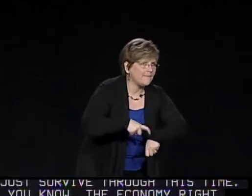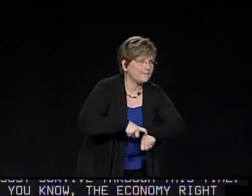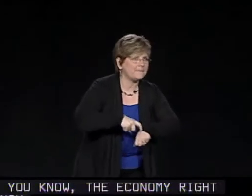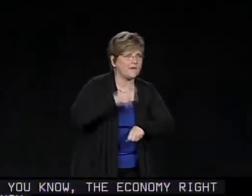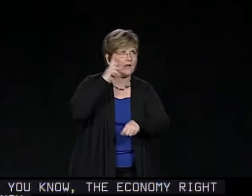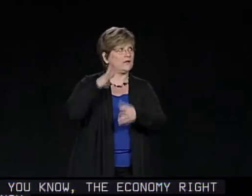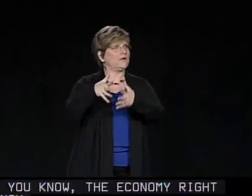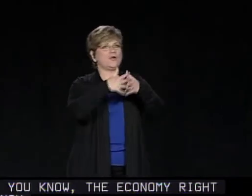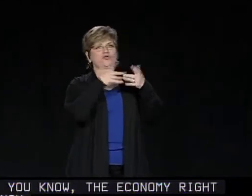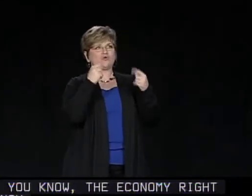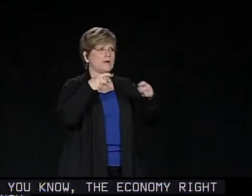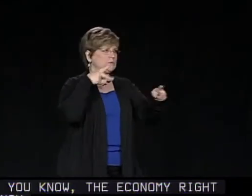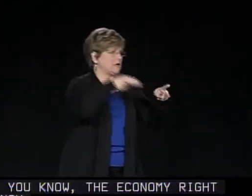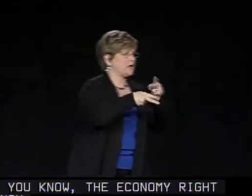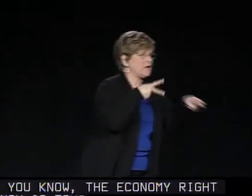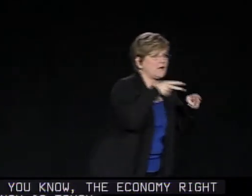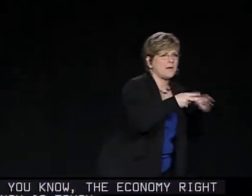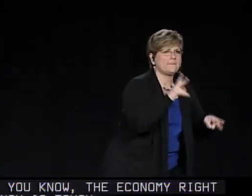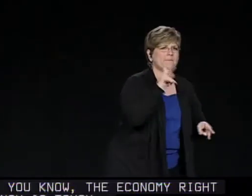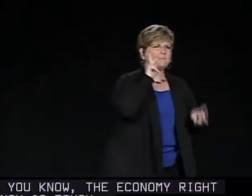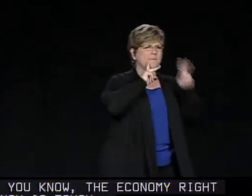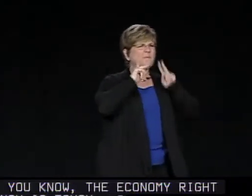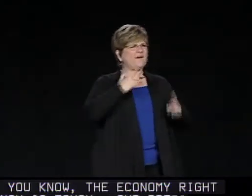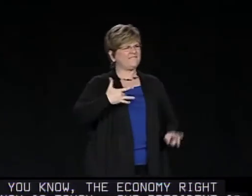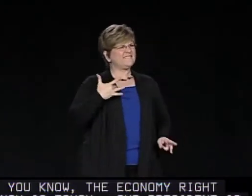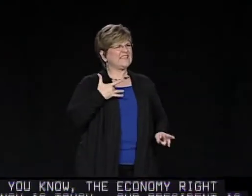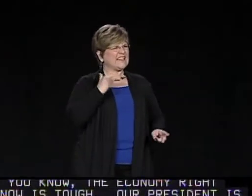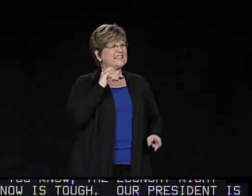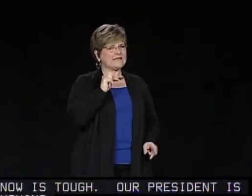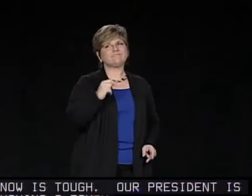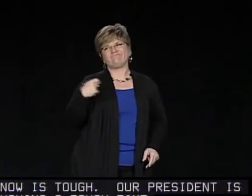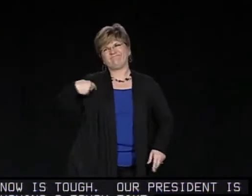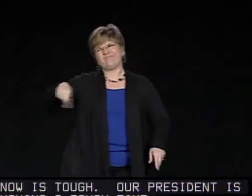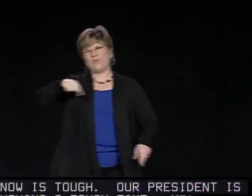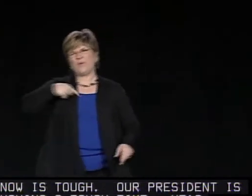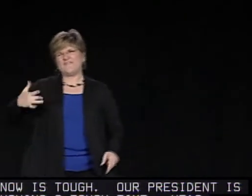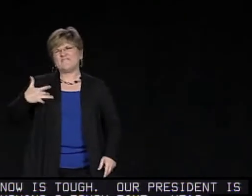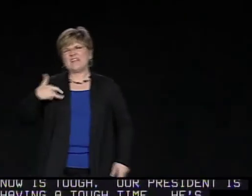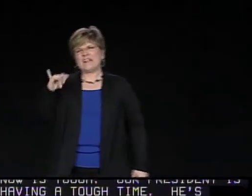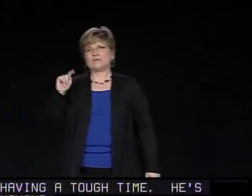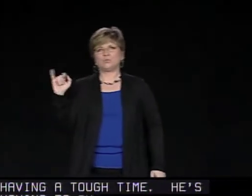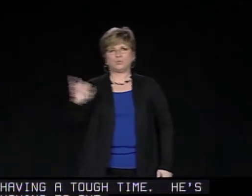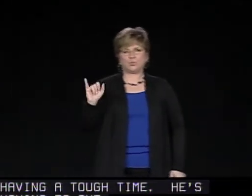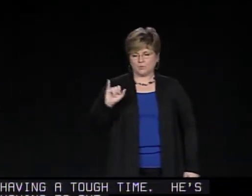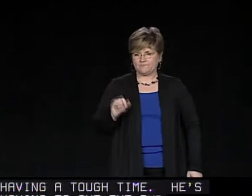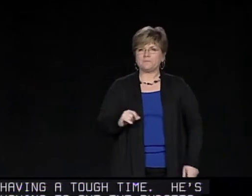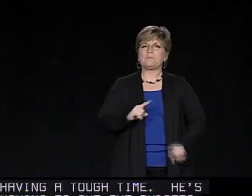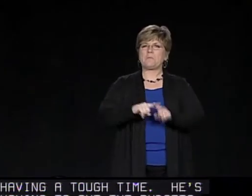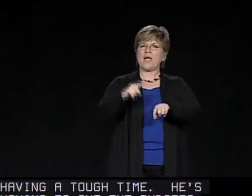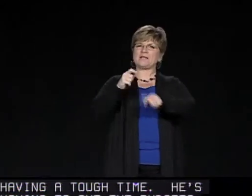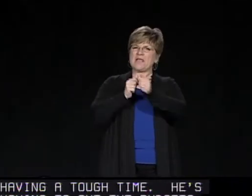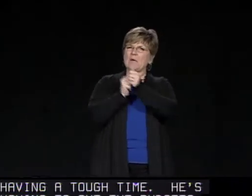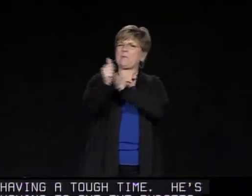Our president is having a tough time. He's having to cut the budgets here in America. And we feel that too.